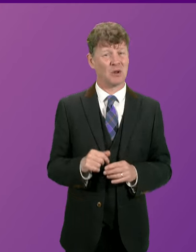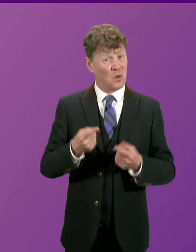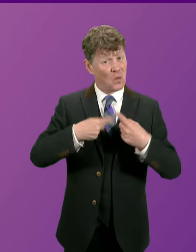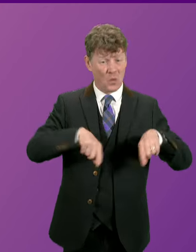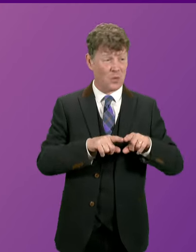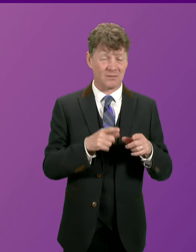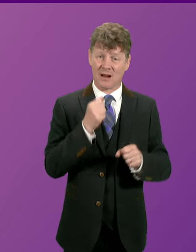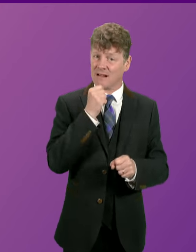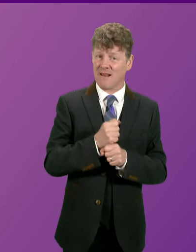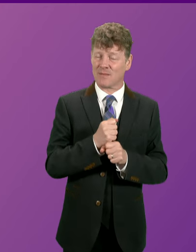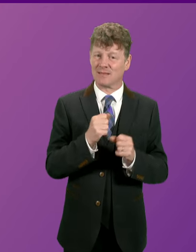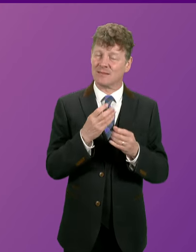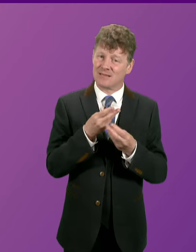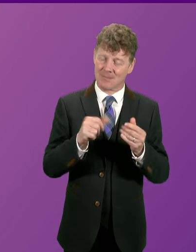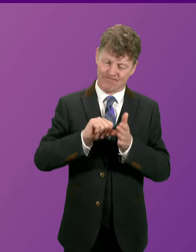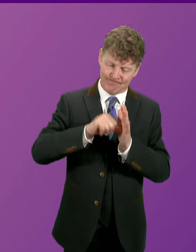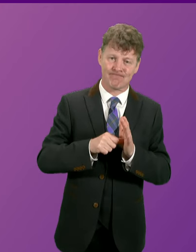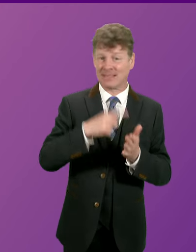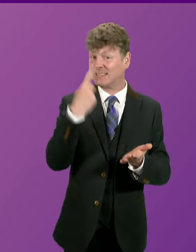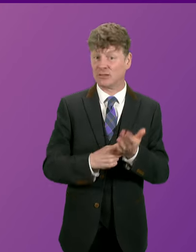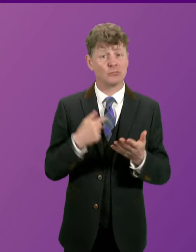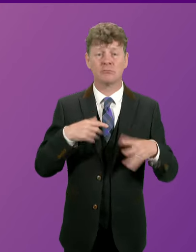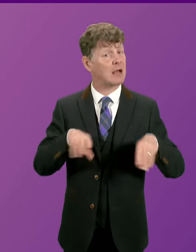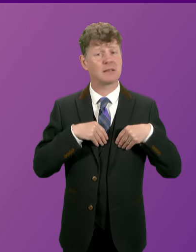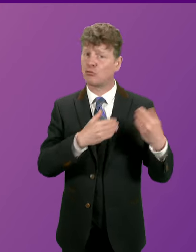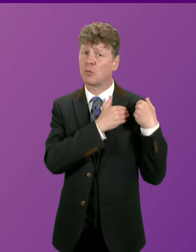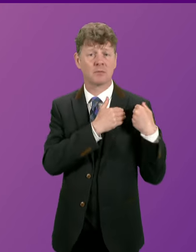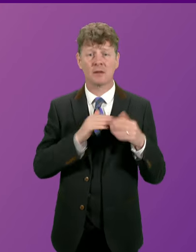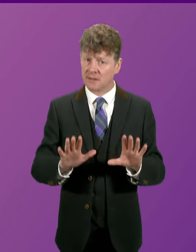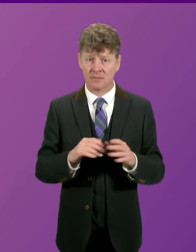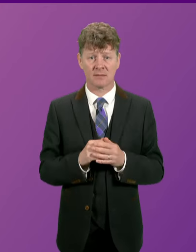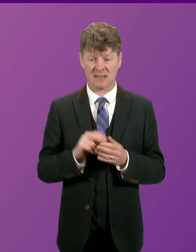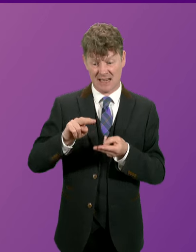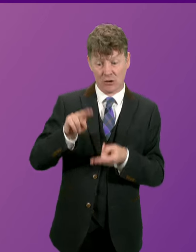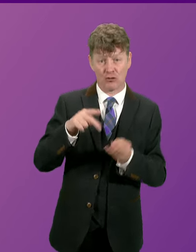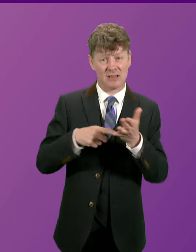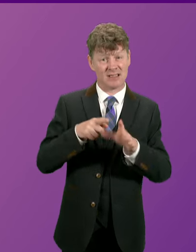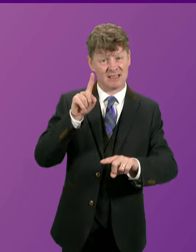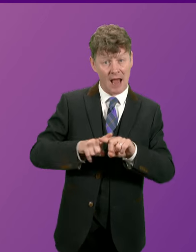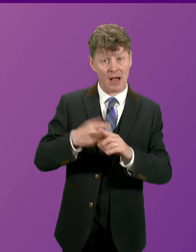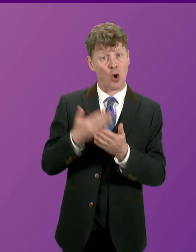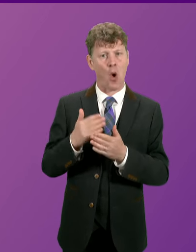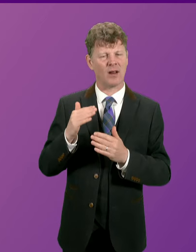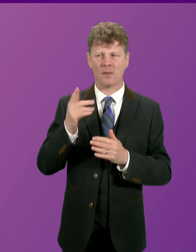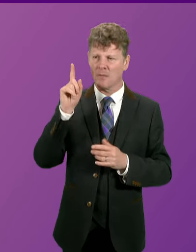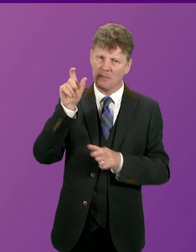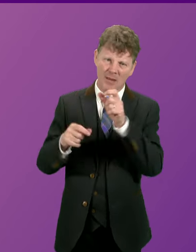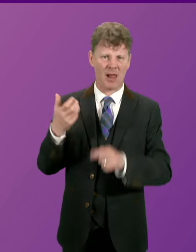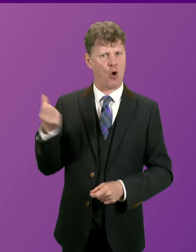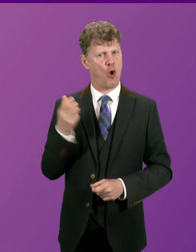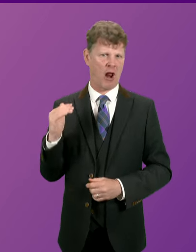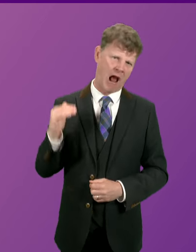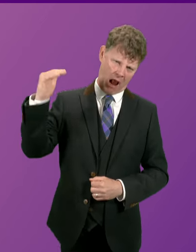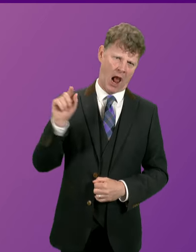decisions for which I take responsibility, such as increasing tax on higher earners. Mr